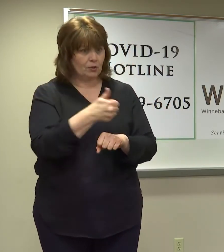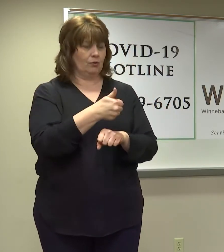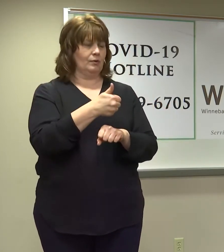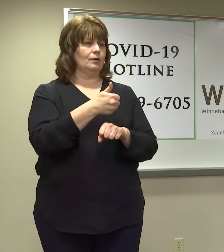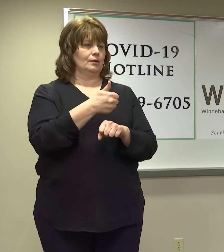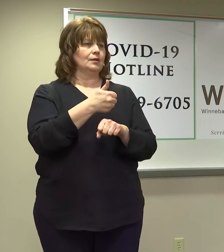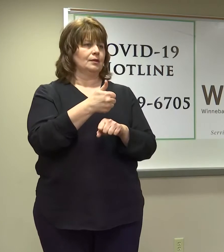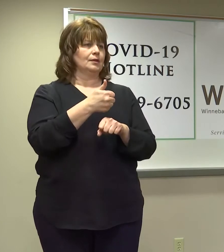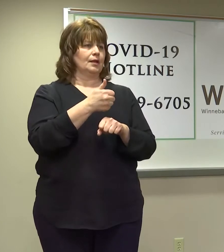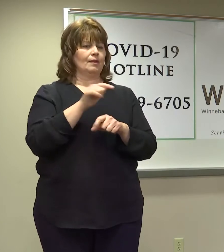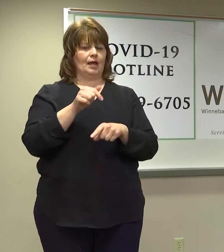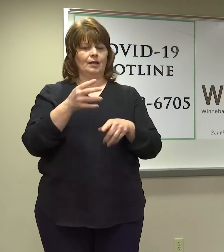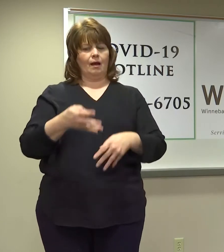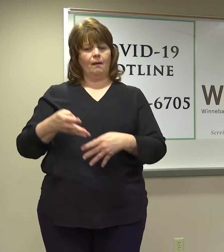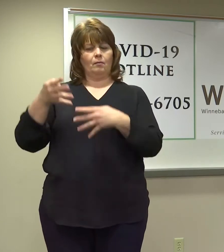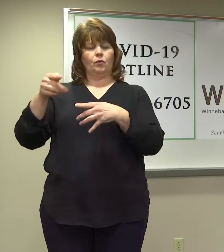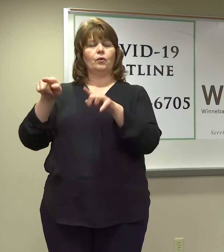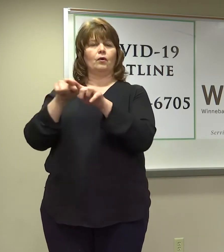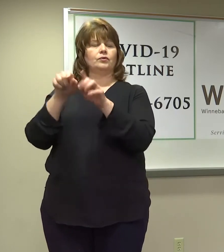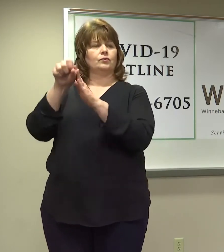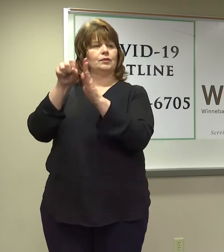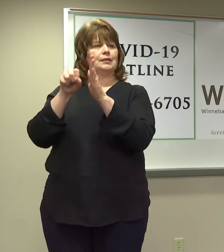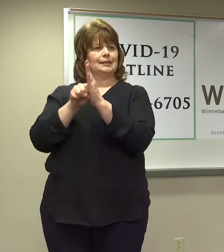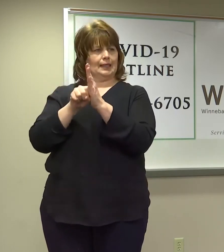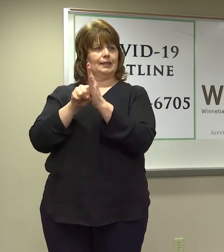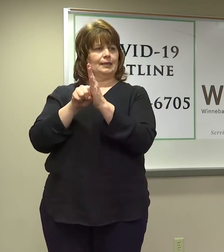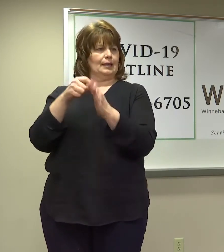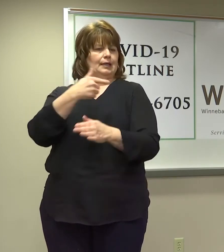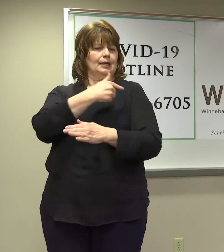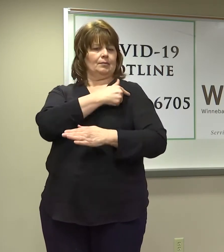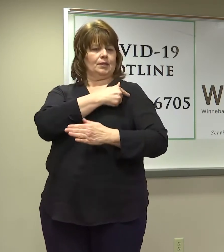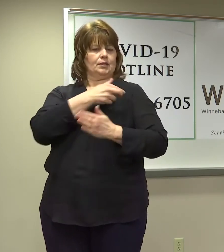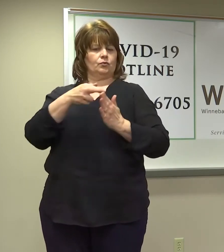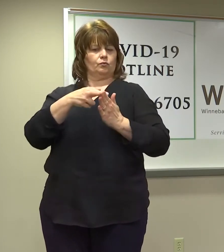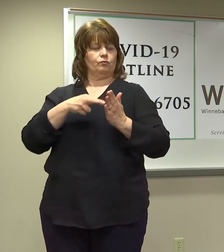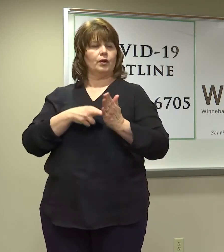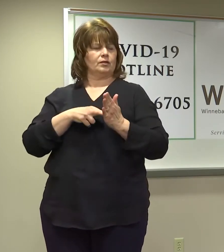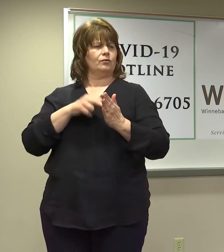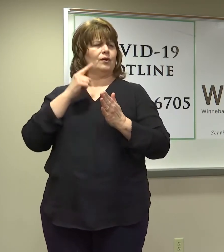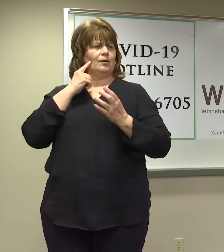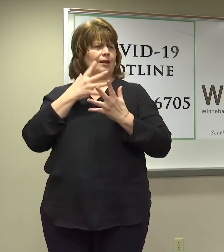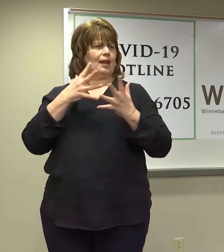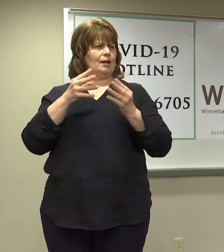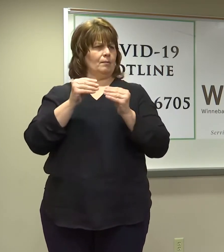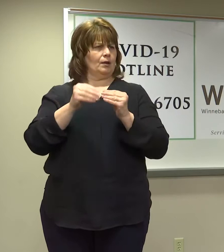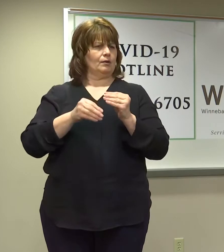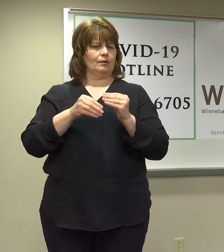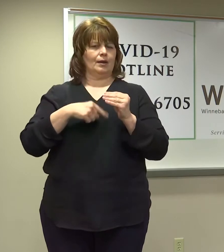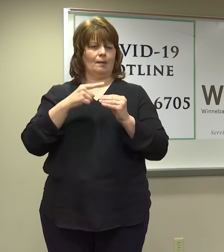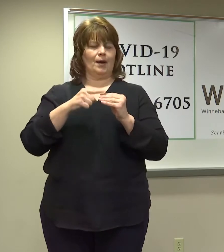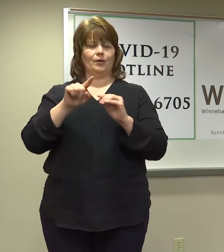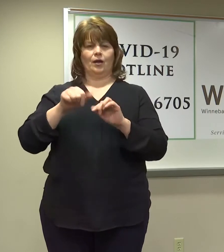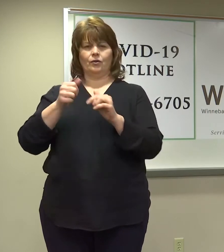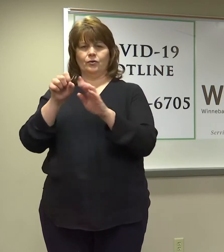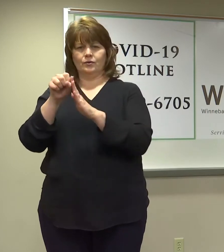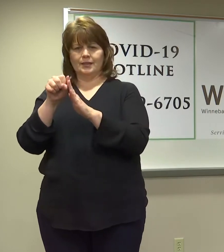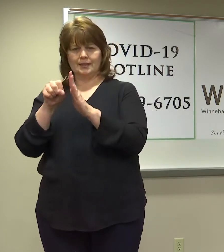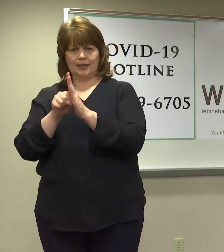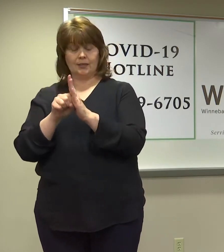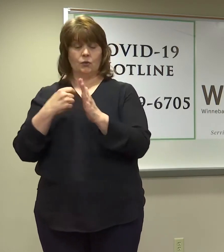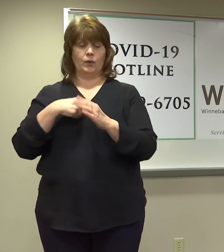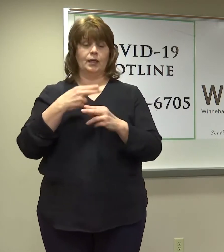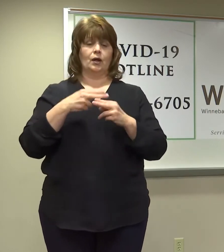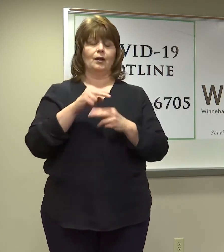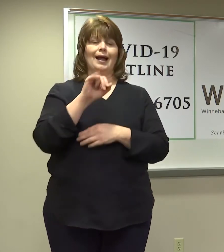thing is it will be uploaded as also into the statewide immunization registry that you've probably heard a lot about in other states. In Illinois, we call ours iCare.